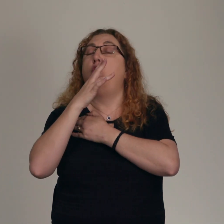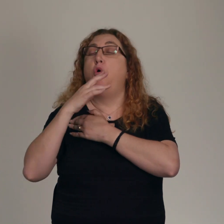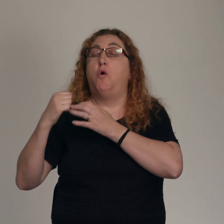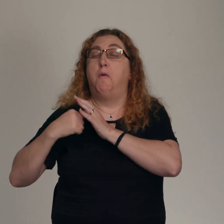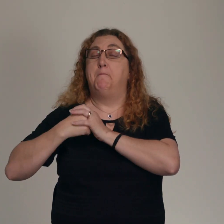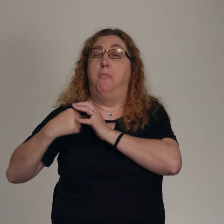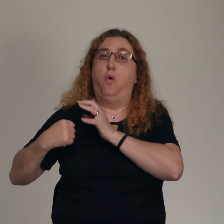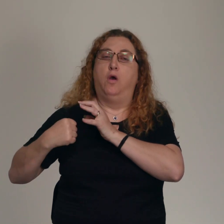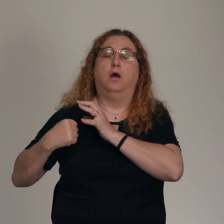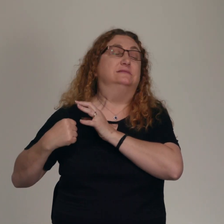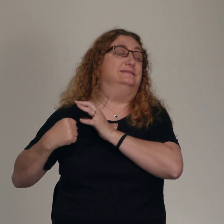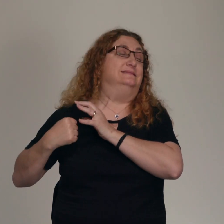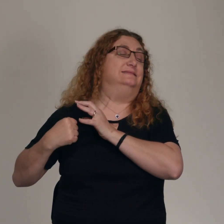And you don't want anyone to touch it.